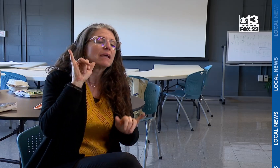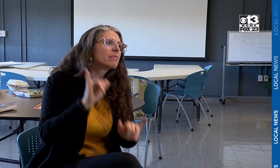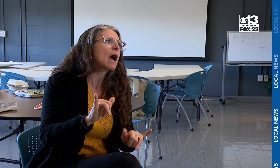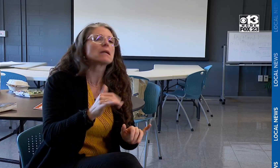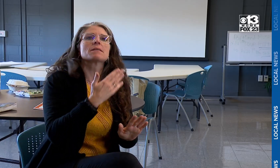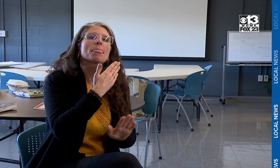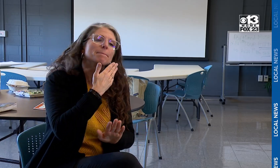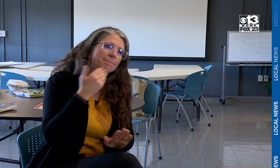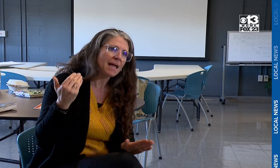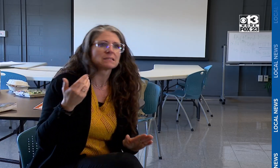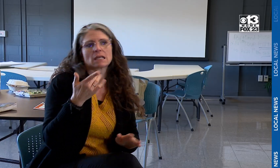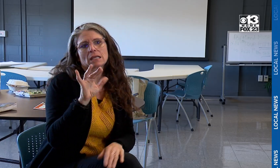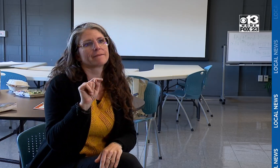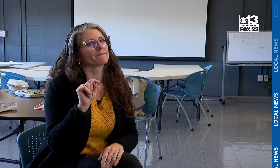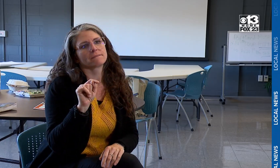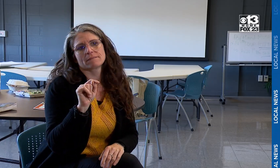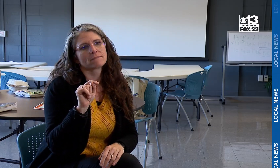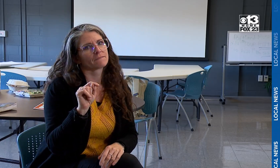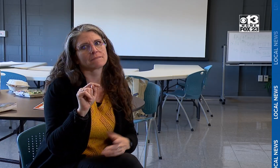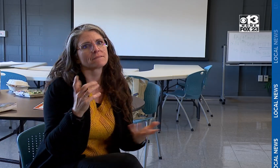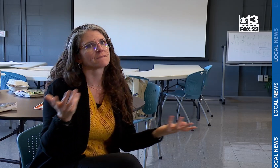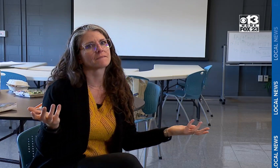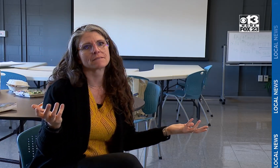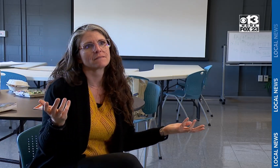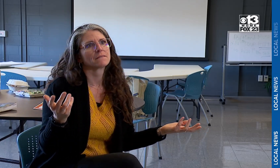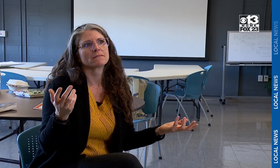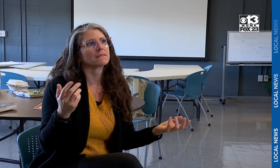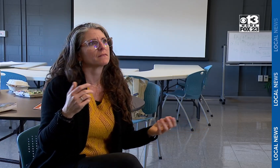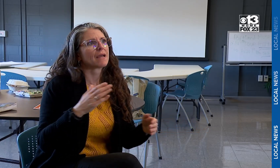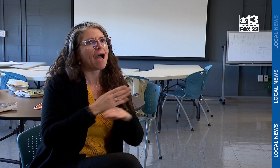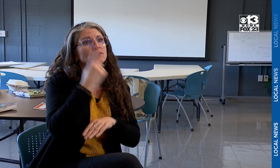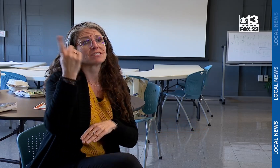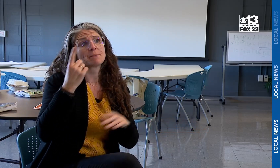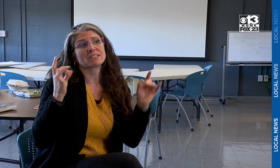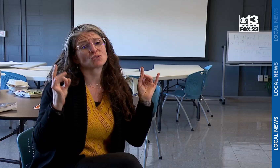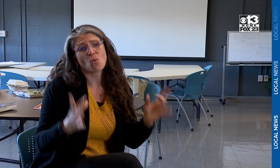And, you know, that's the best gift that we've gotten, I think, after something so awful, really. painting or